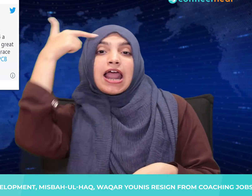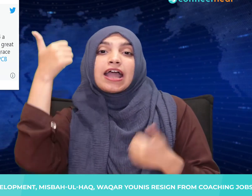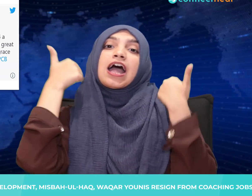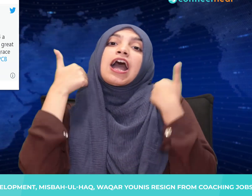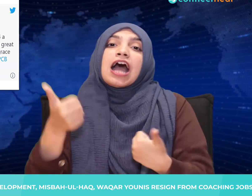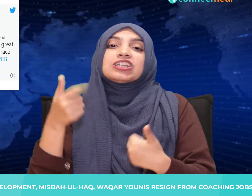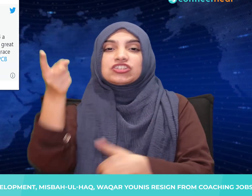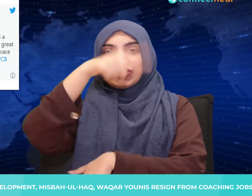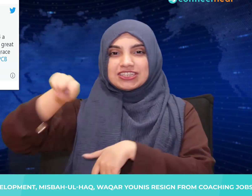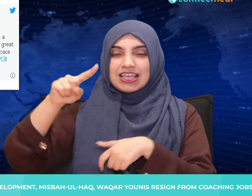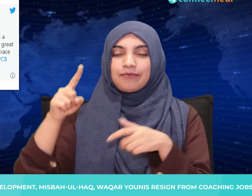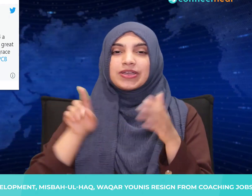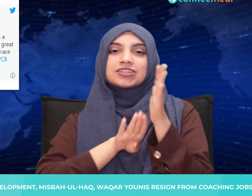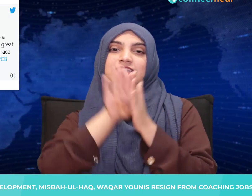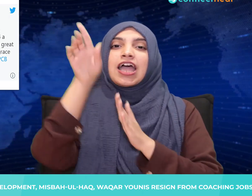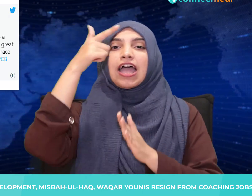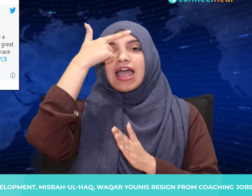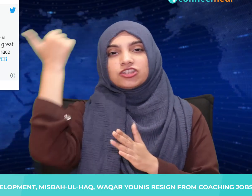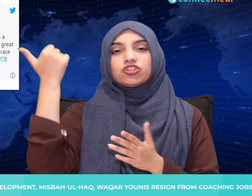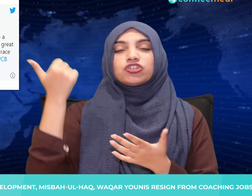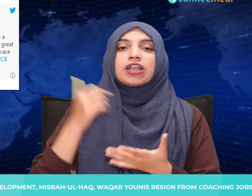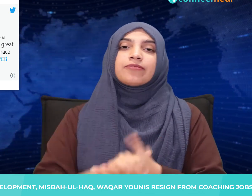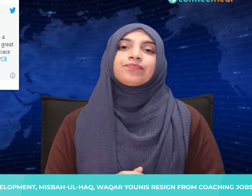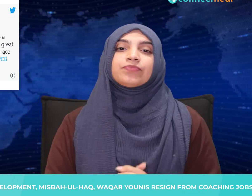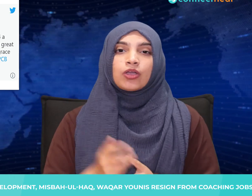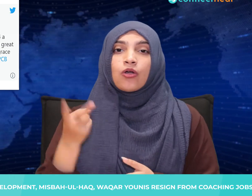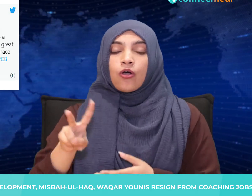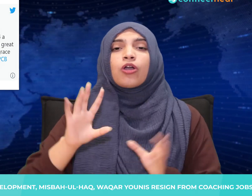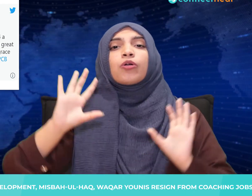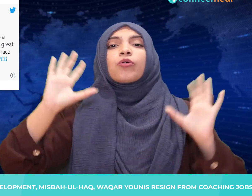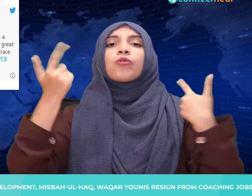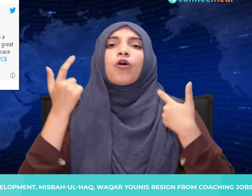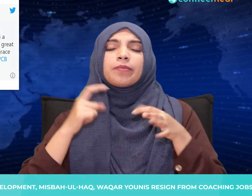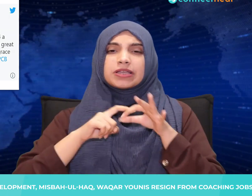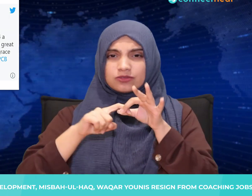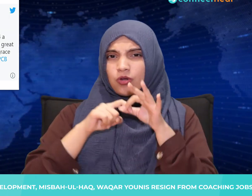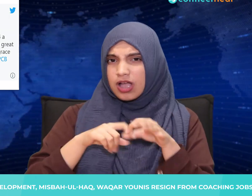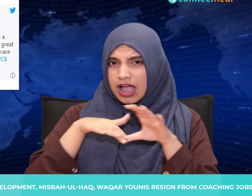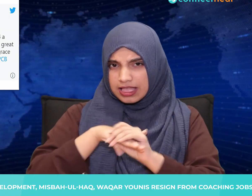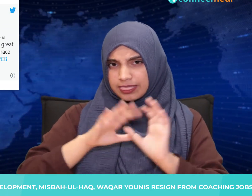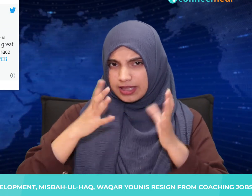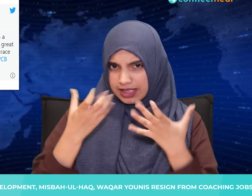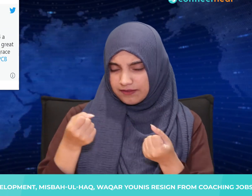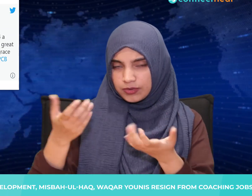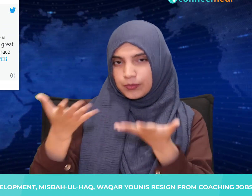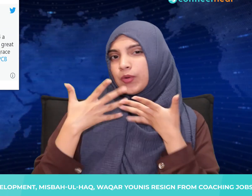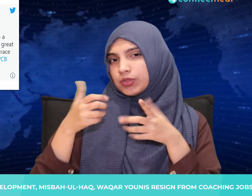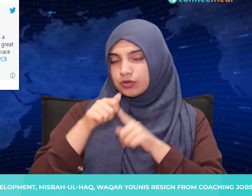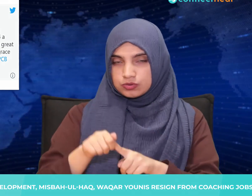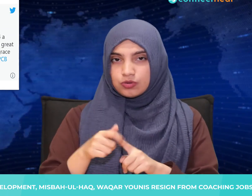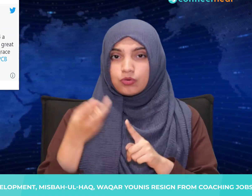Let today be the day you learn the grace of letting go and the power of moving on, he added.